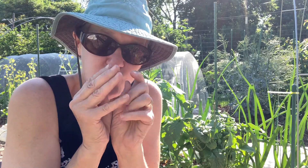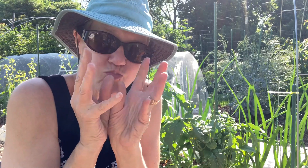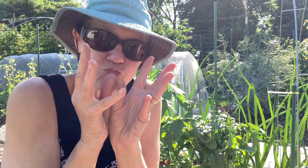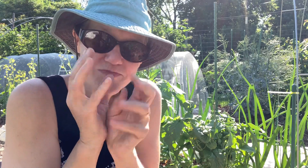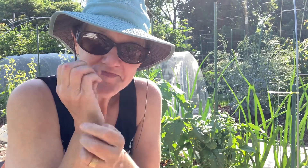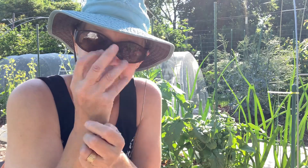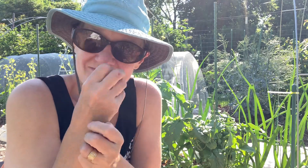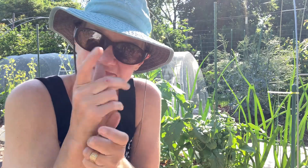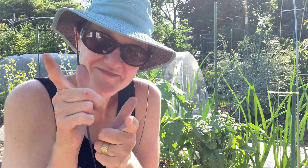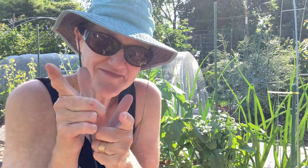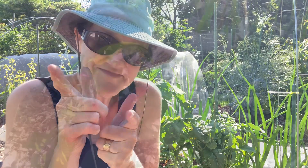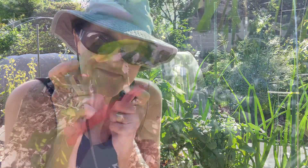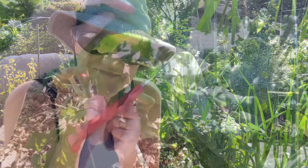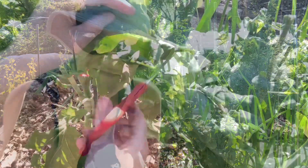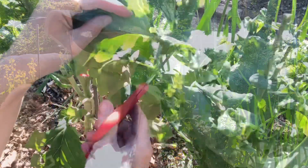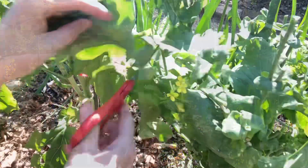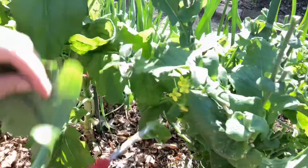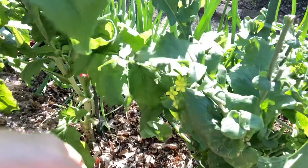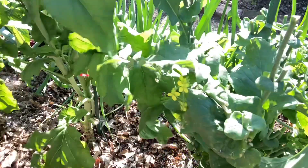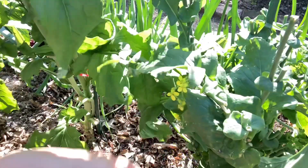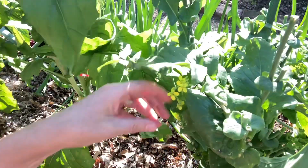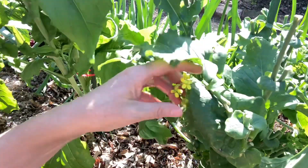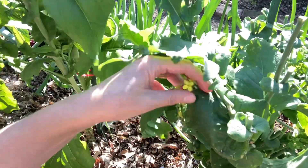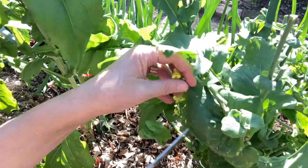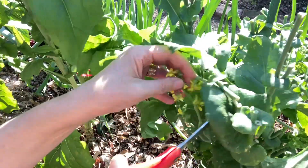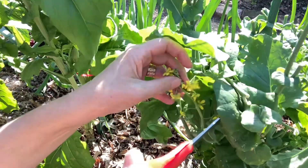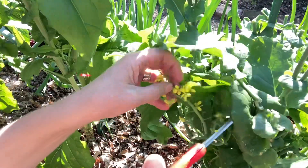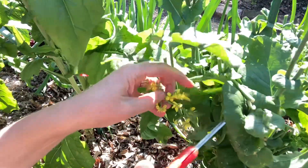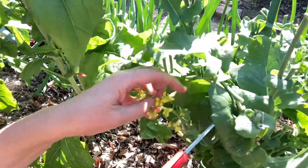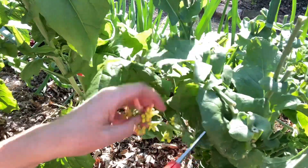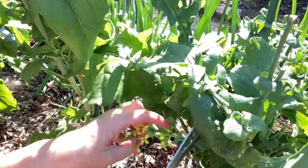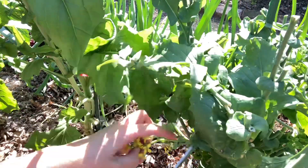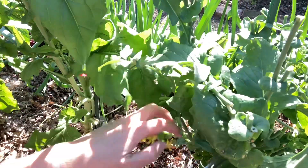because they're gonna open really quickly